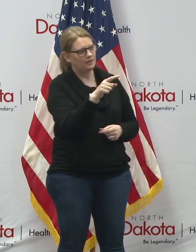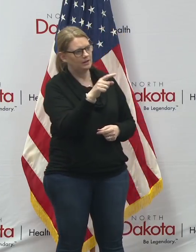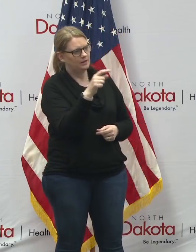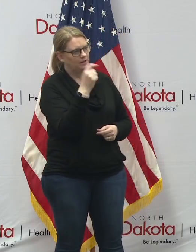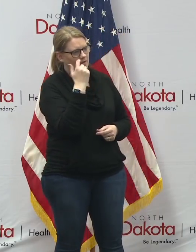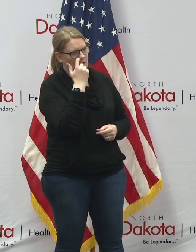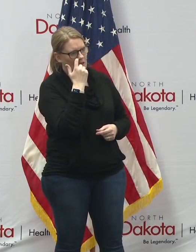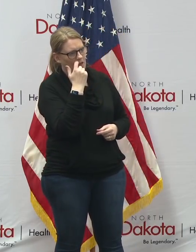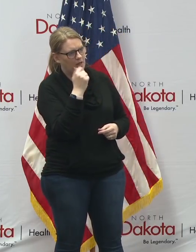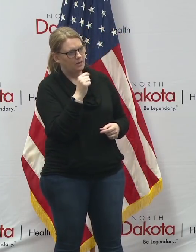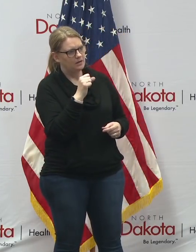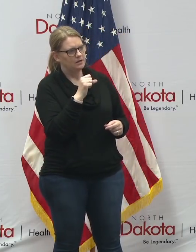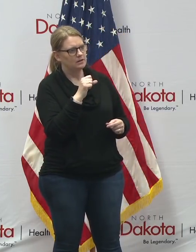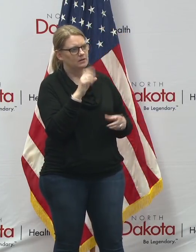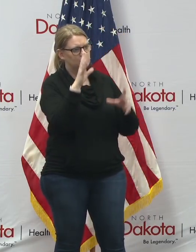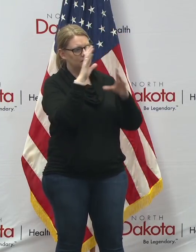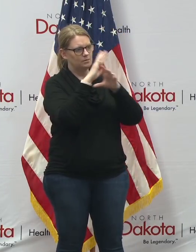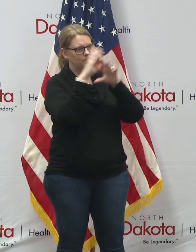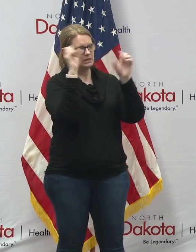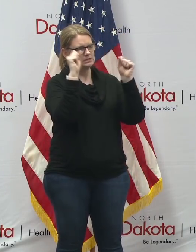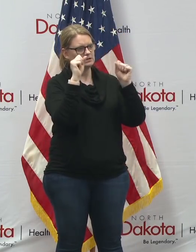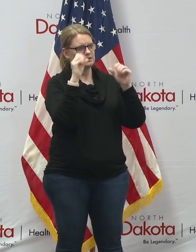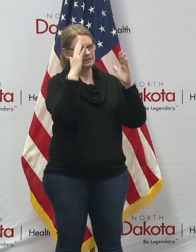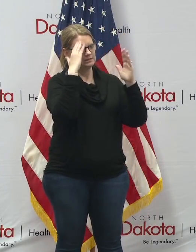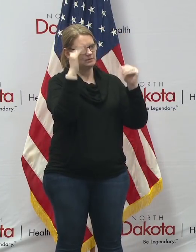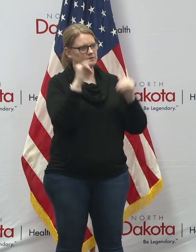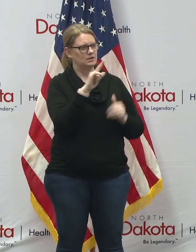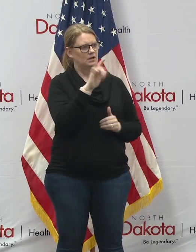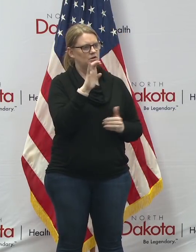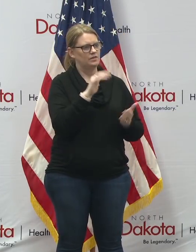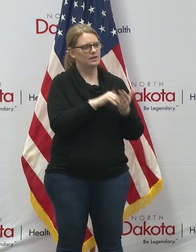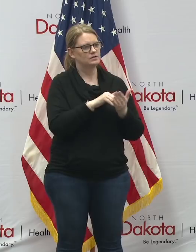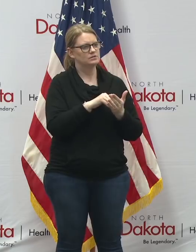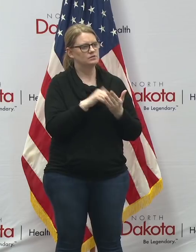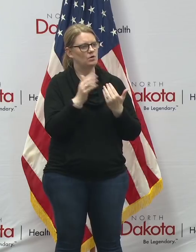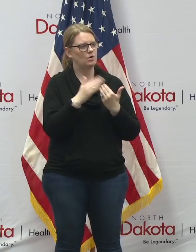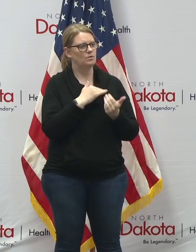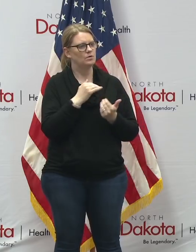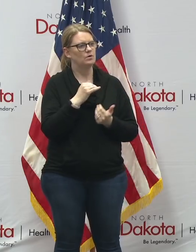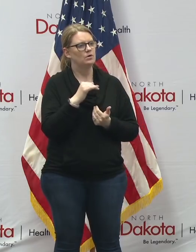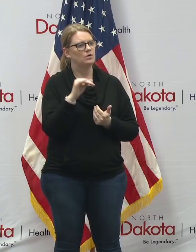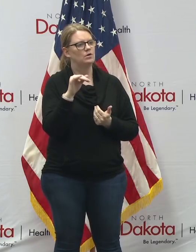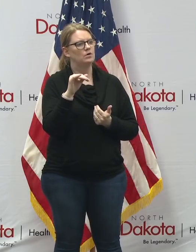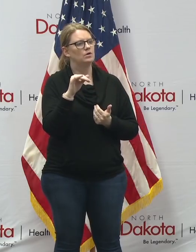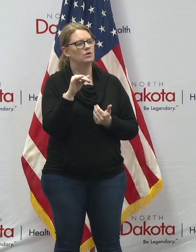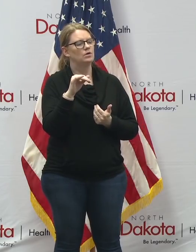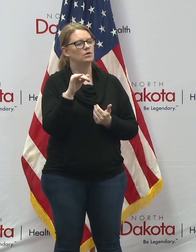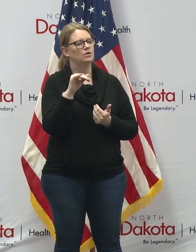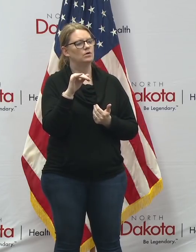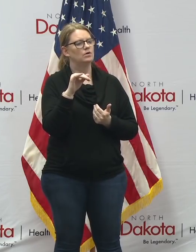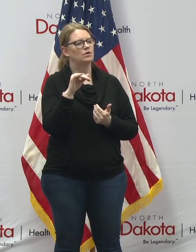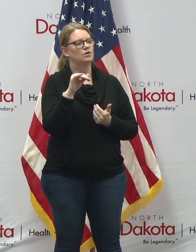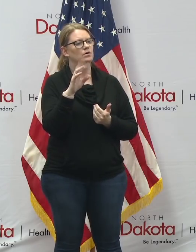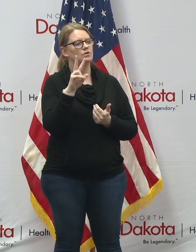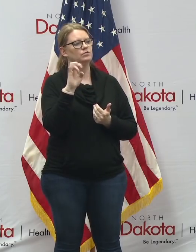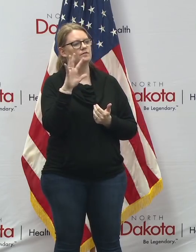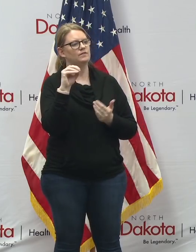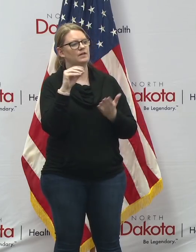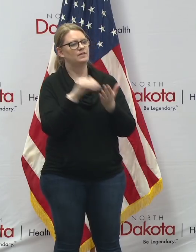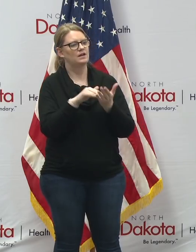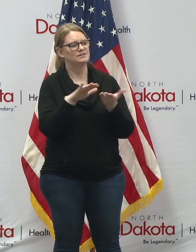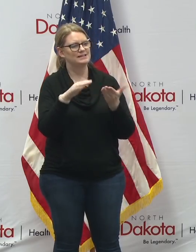president he said that he's expecting between a hundred thousand to almost a quarter of a million deaths related to covet 19.